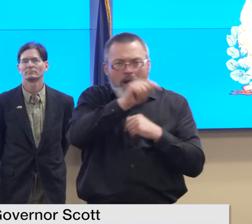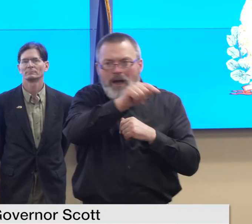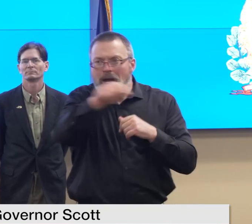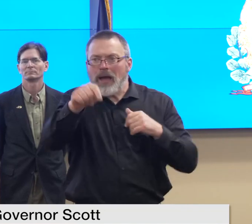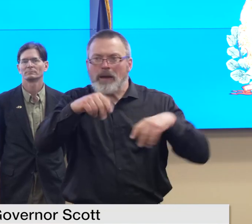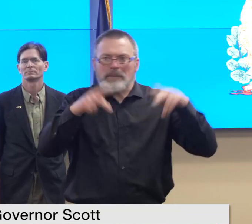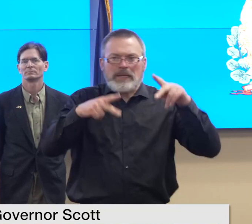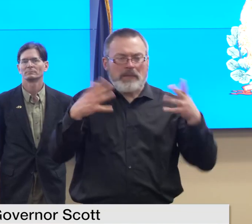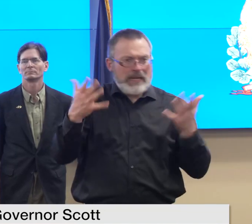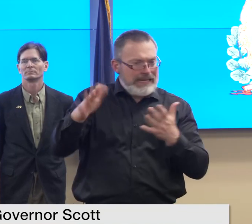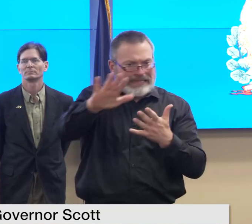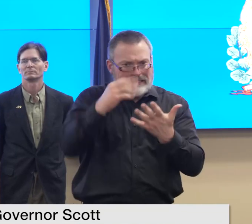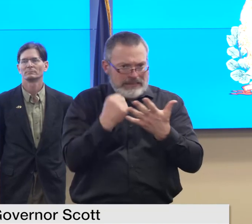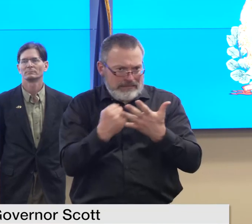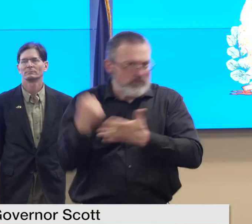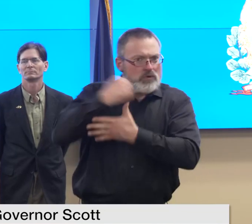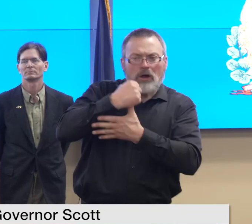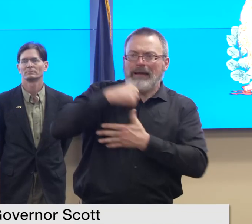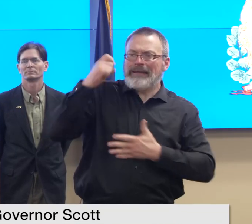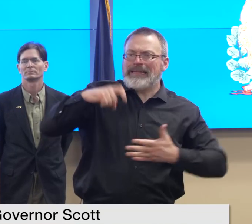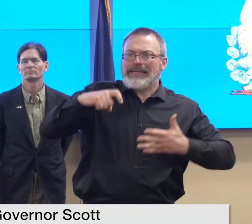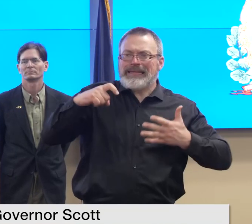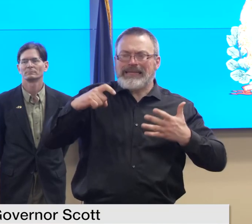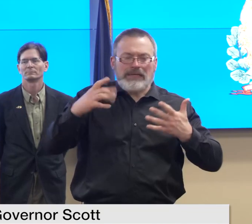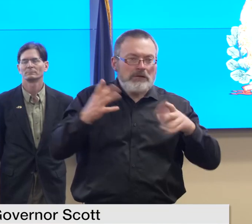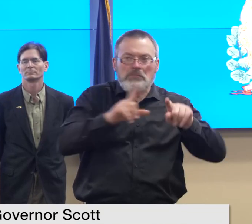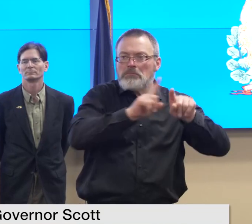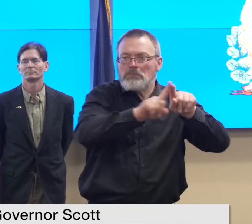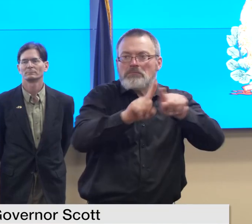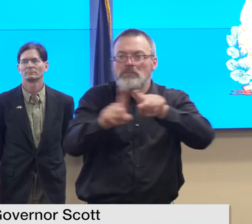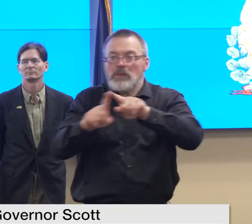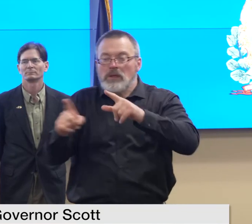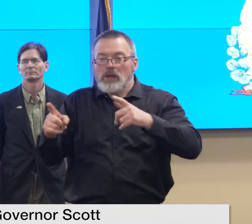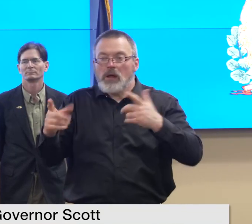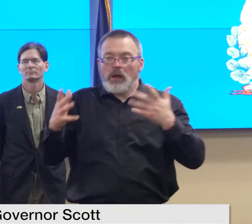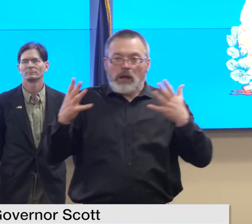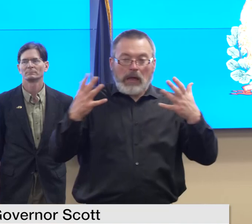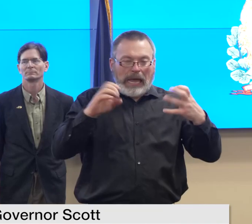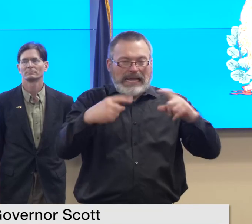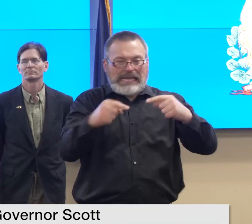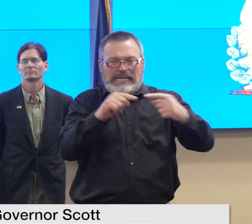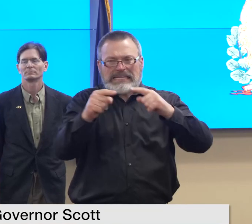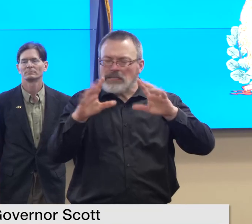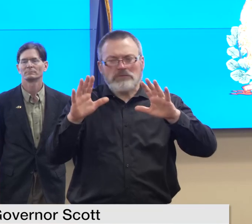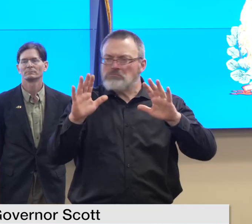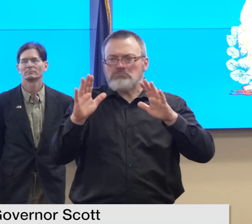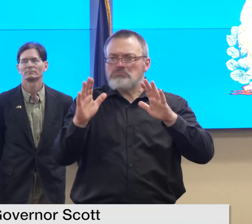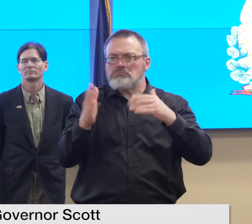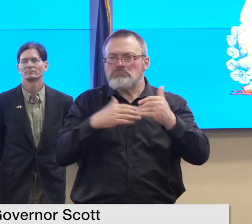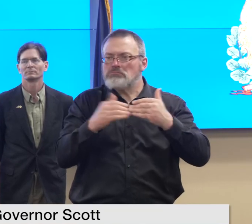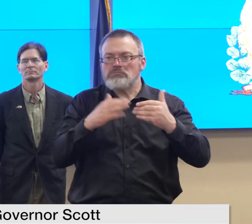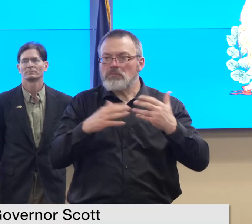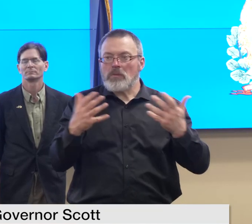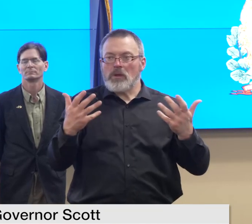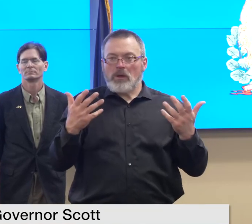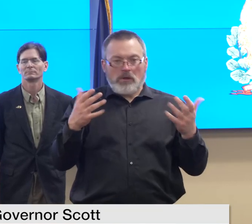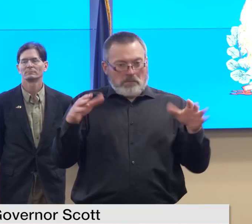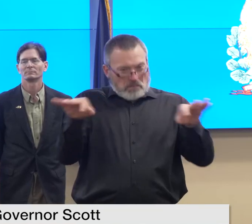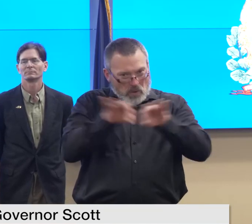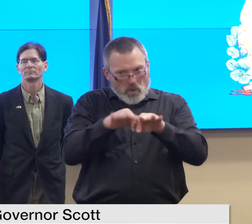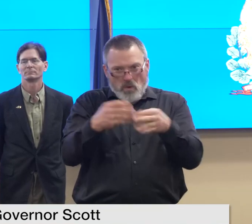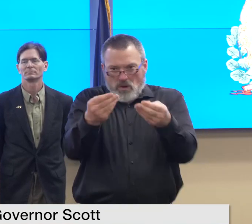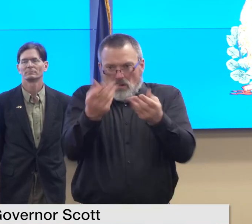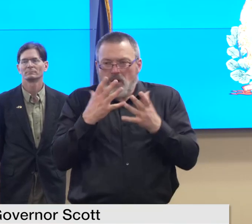and sometimes there was disagreement perhaps with things either not being elevated to the seoc through the emd